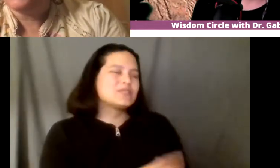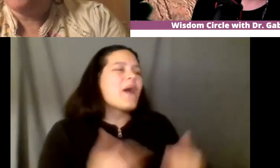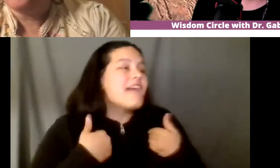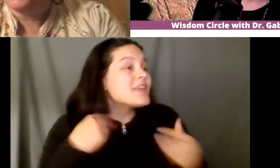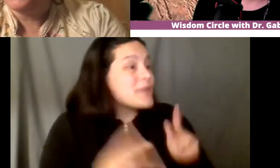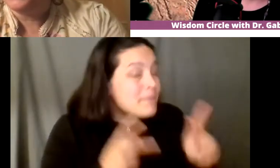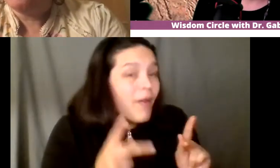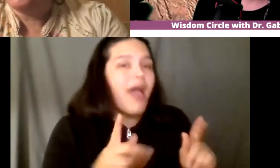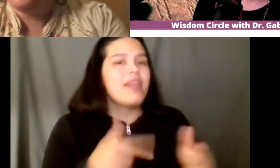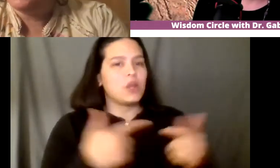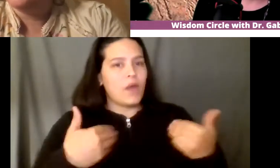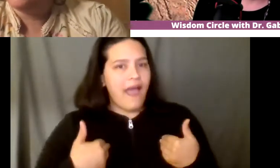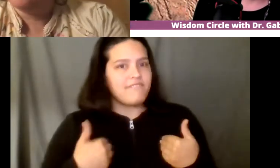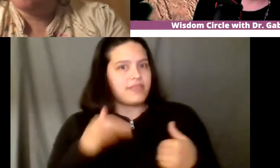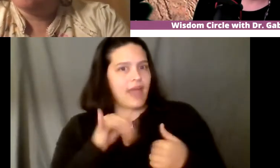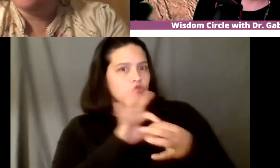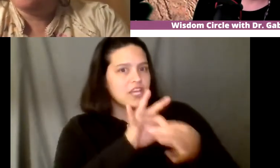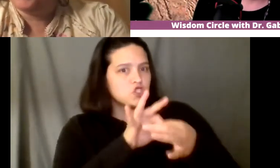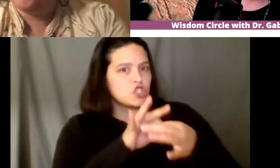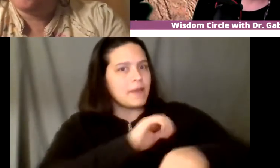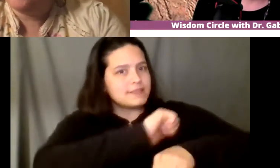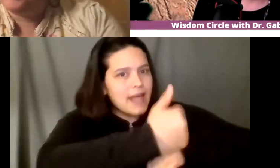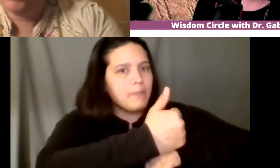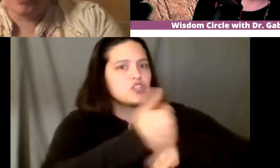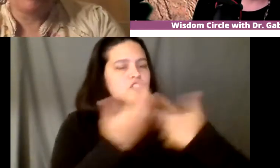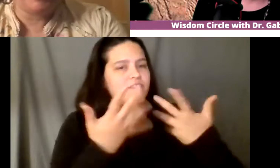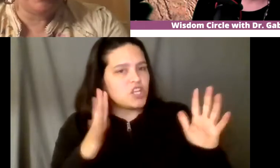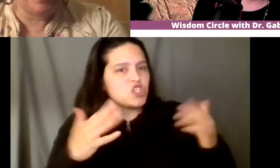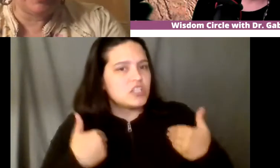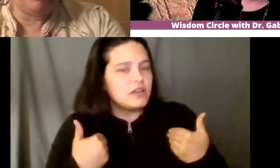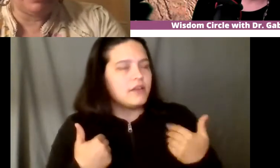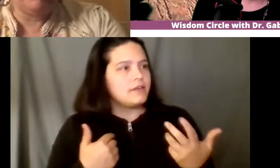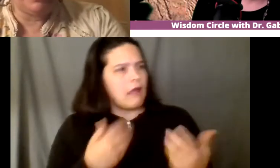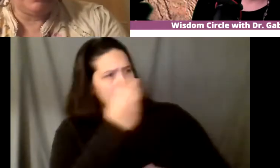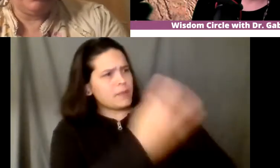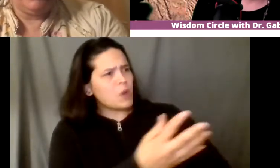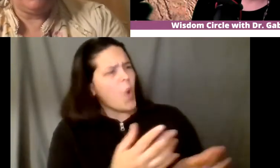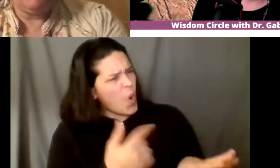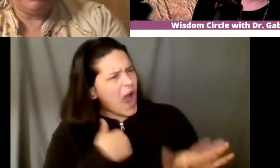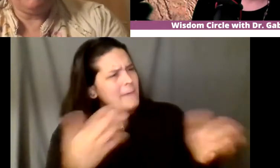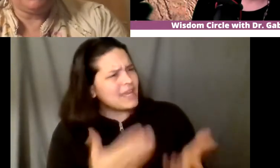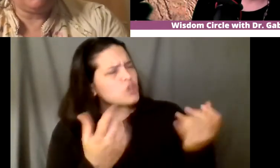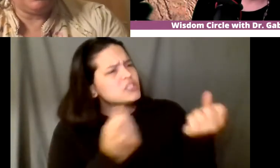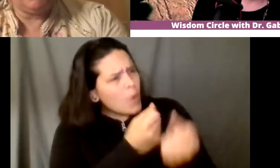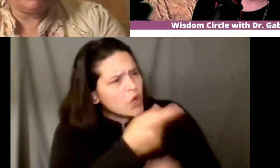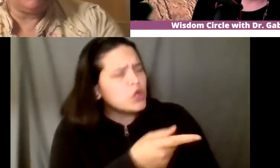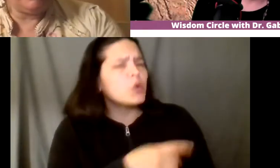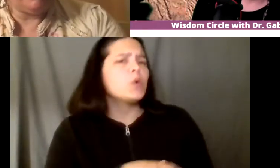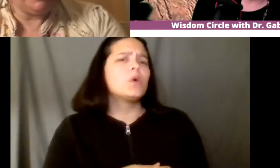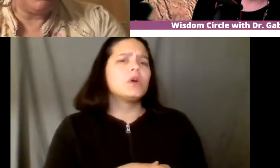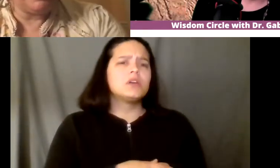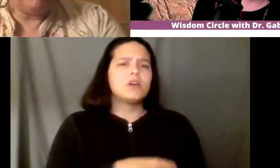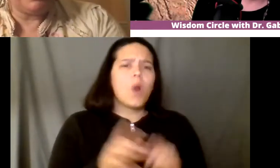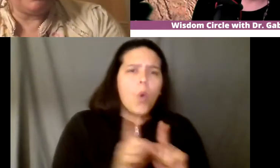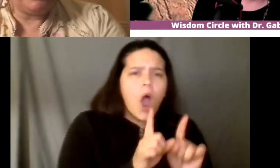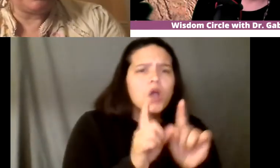have that established relationship to say look i'll you know we're here to host you and walk with you so that sometimes sometimes you know i can go